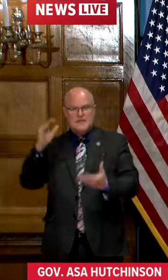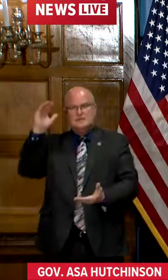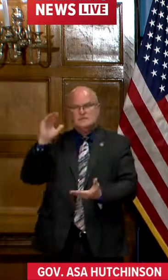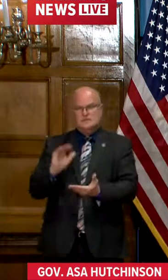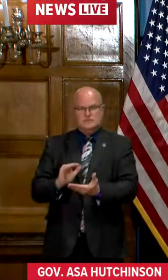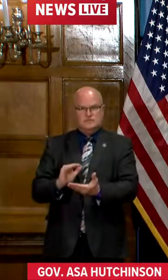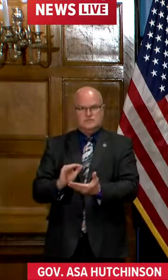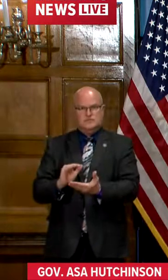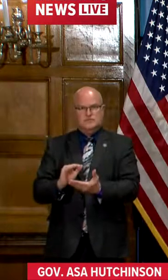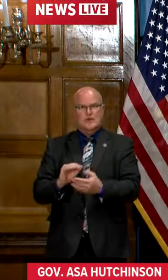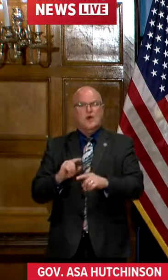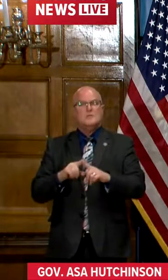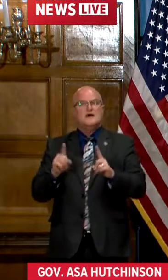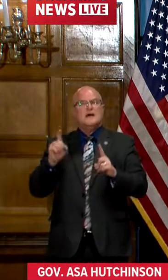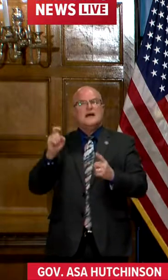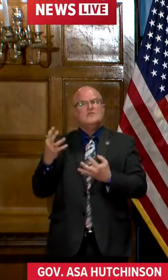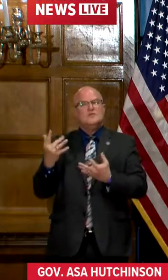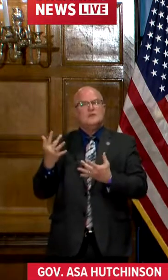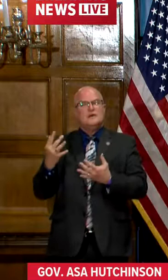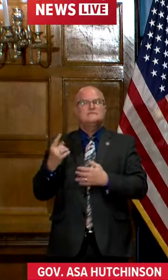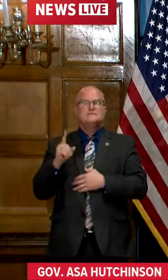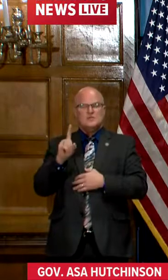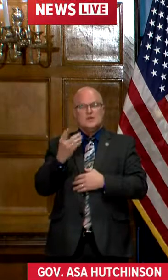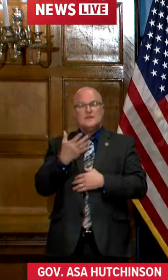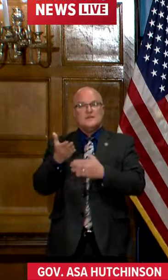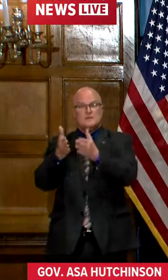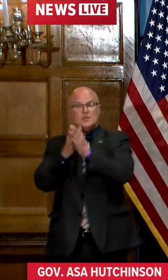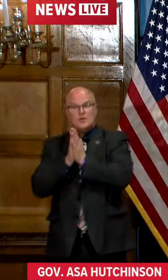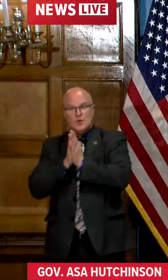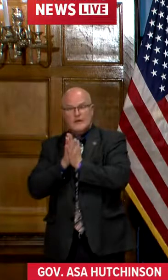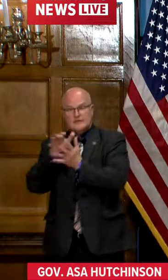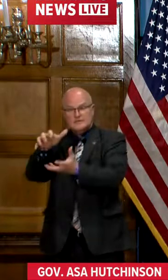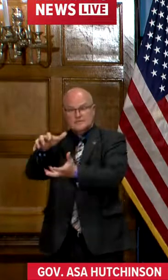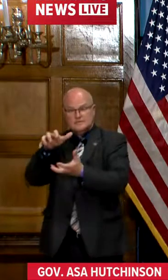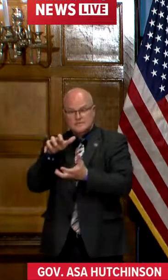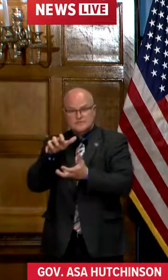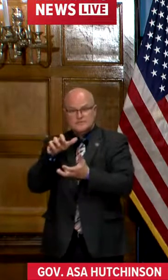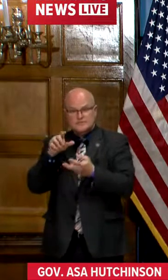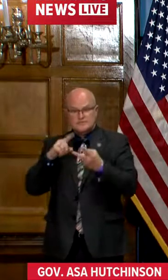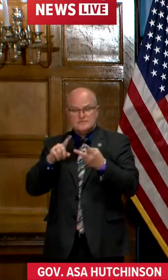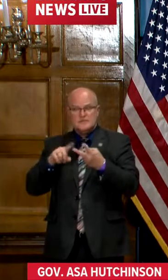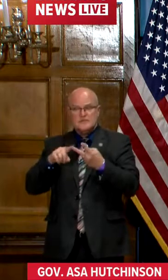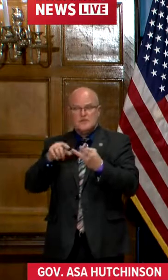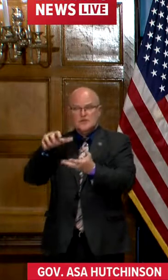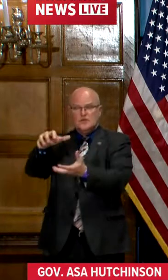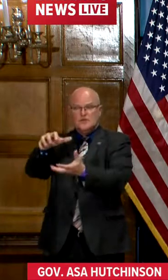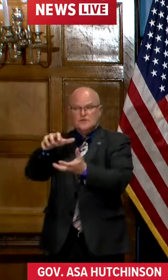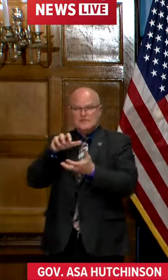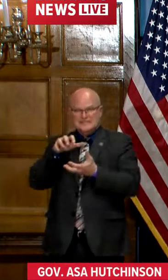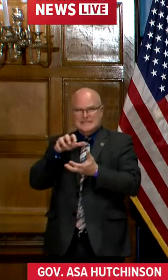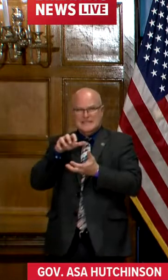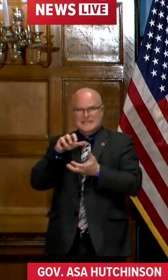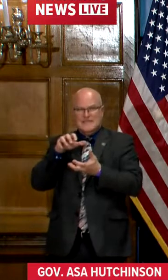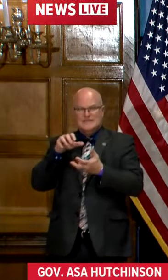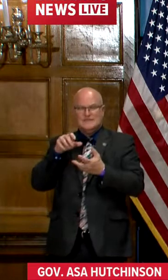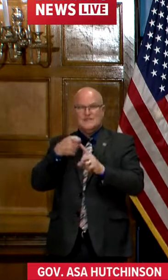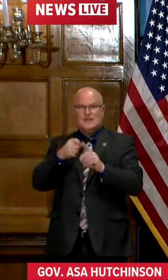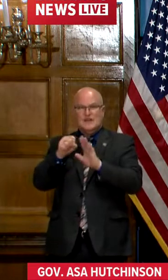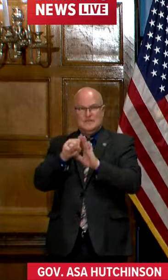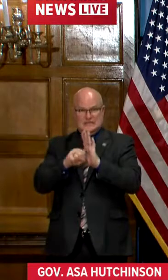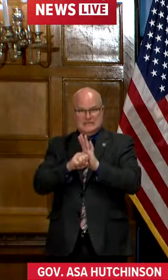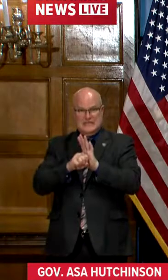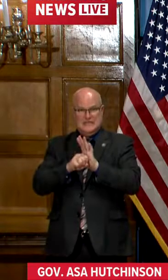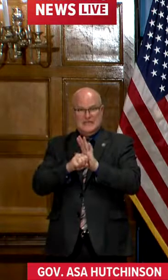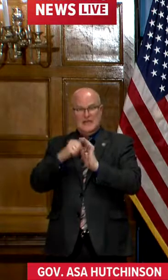have to wait until we... It's one thing to request an allocation. The second thing is to receive that from the state.